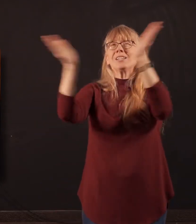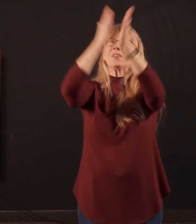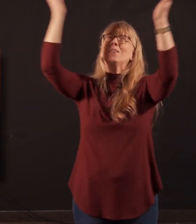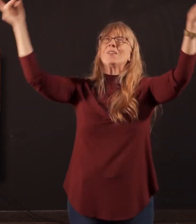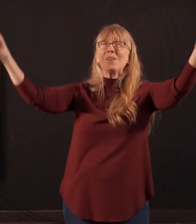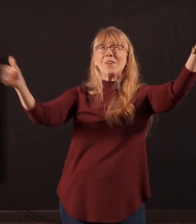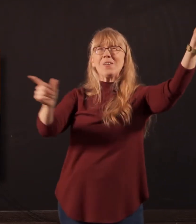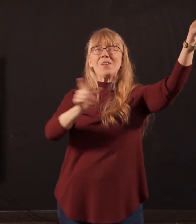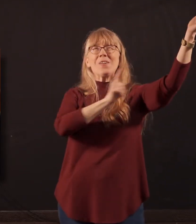Lord,